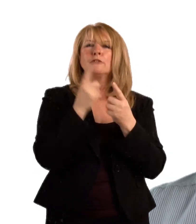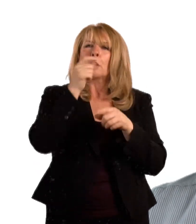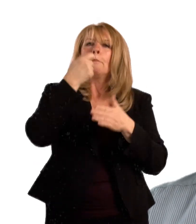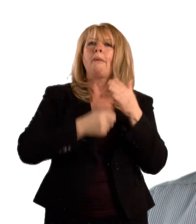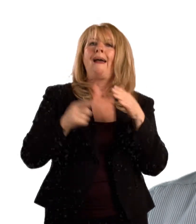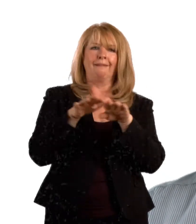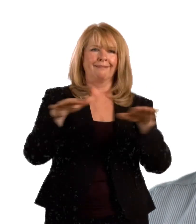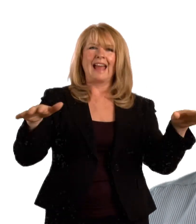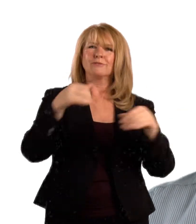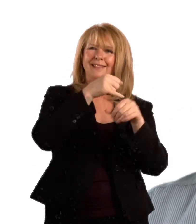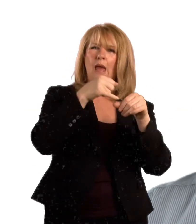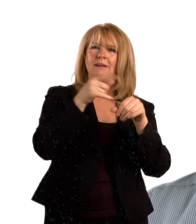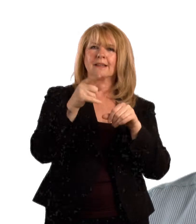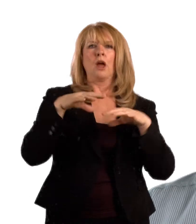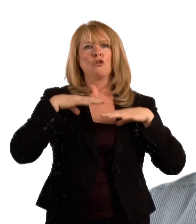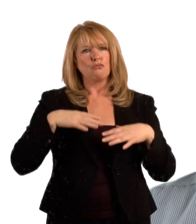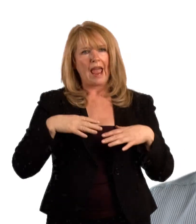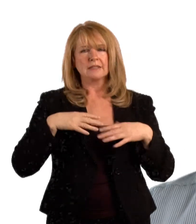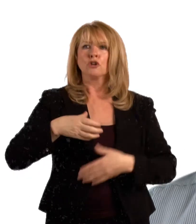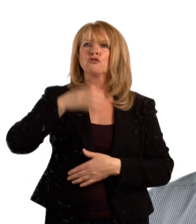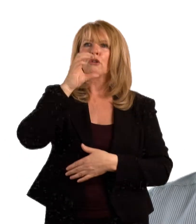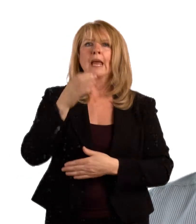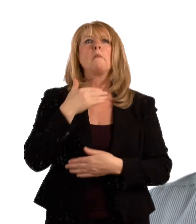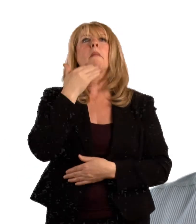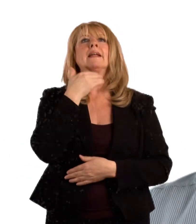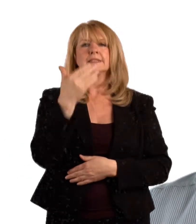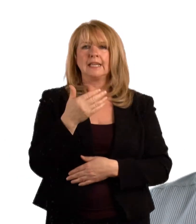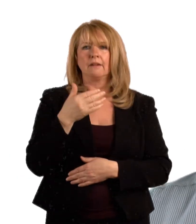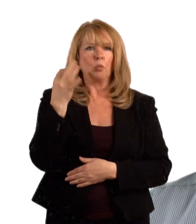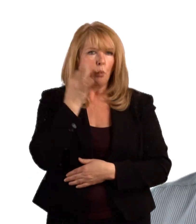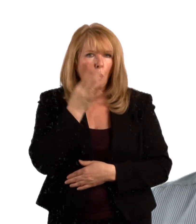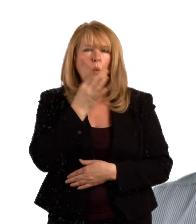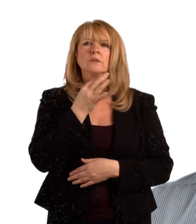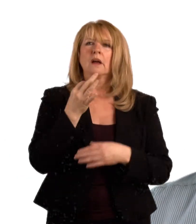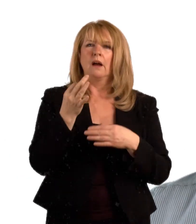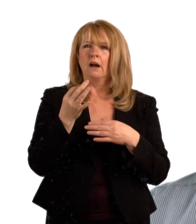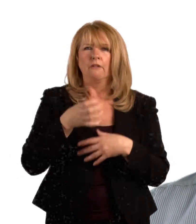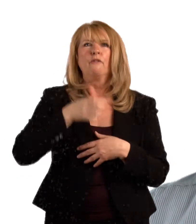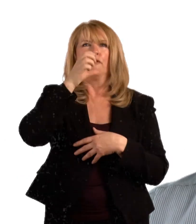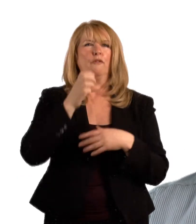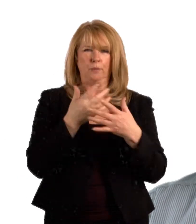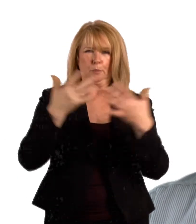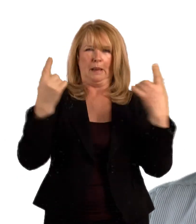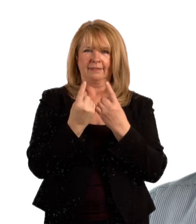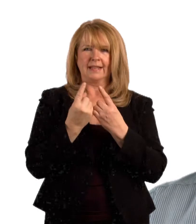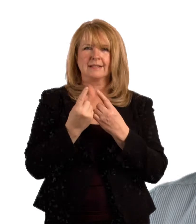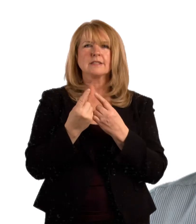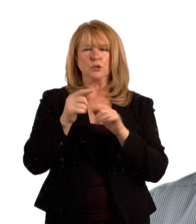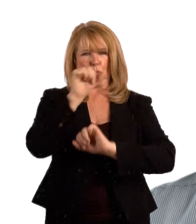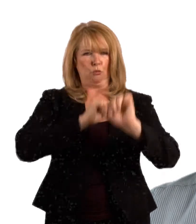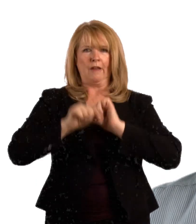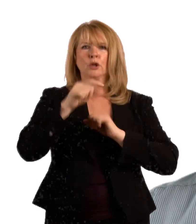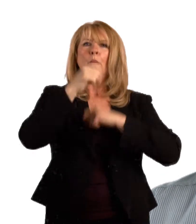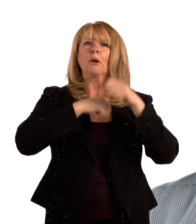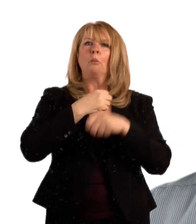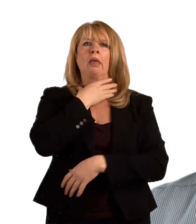GP. For more information about self-care, ask your local GP practice staff for the ChooseWell self-care information produced